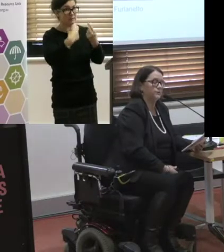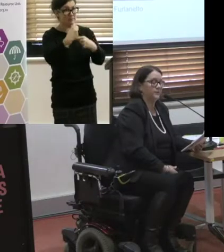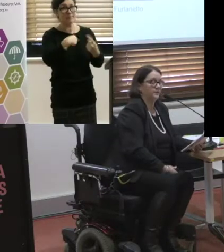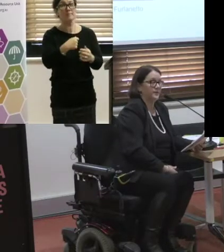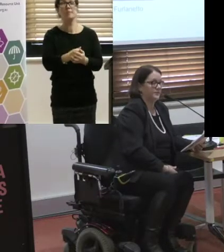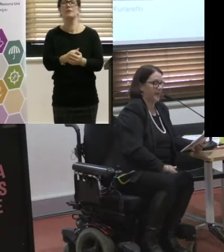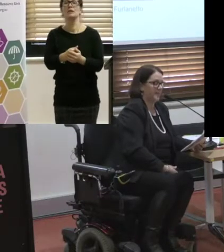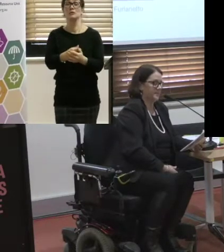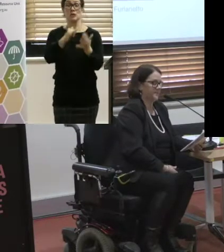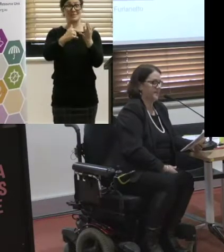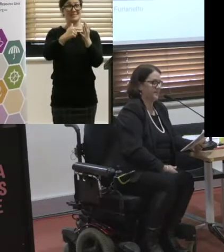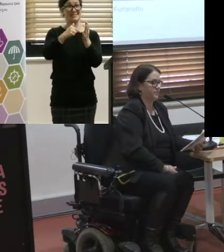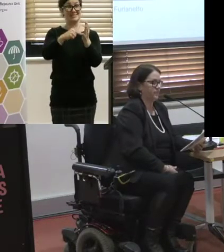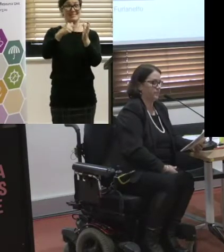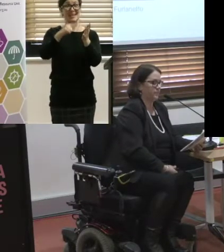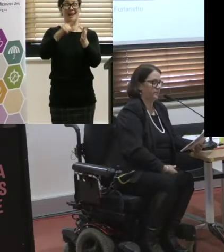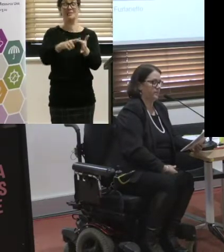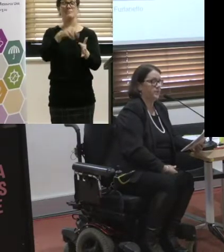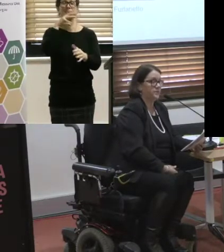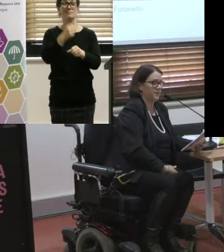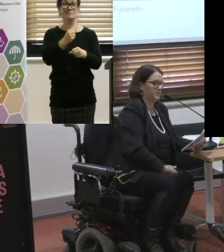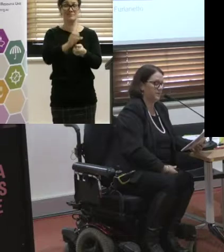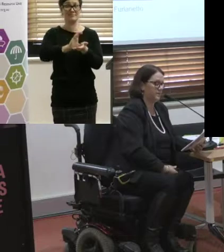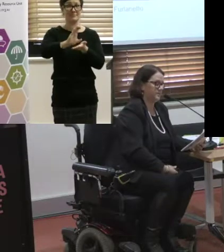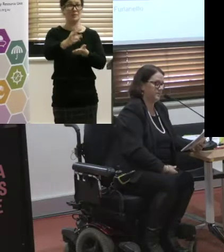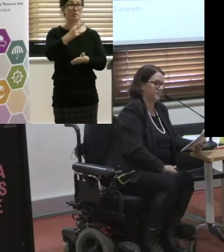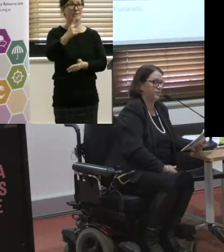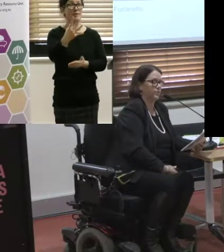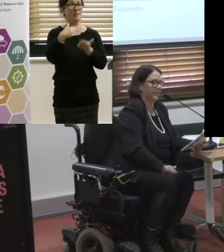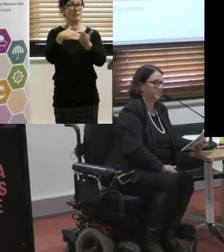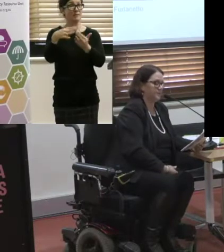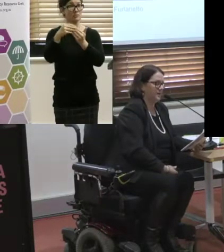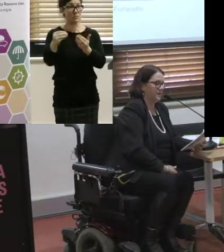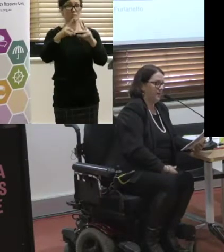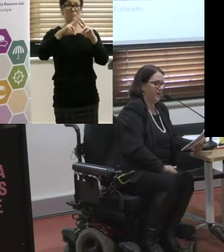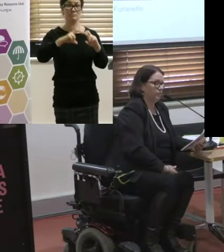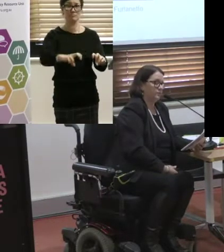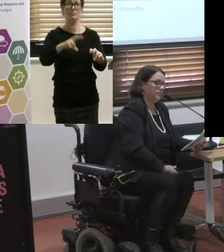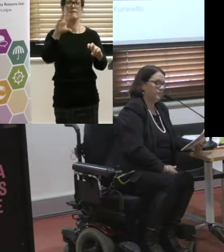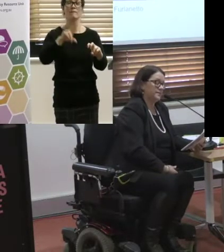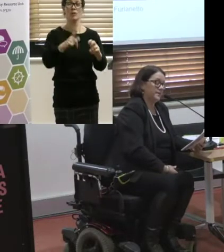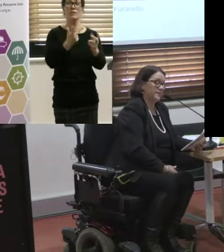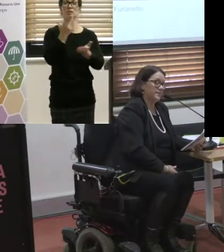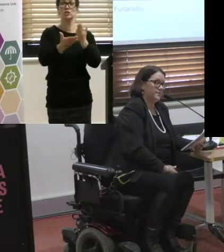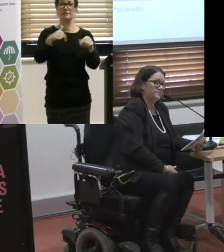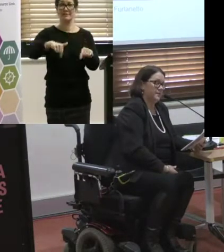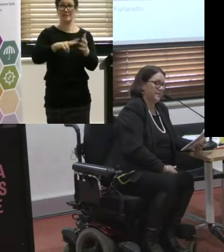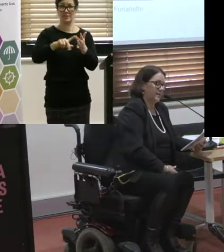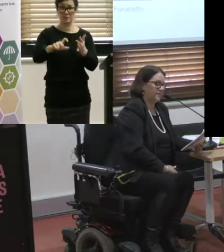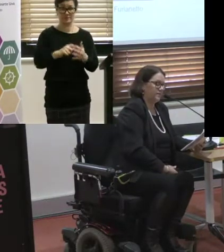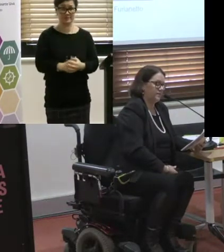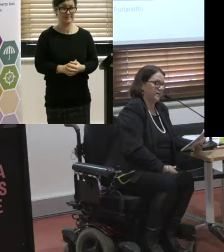to improve and expand the accessible point-to-point service in Victoria. A review of the subsidies,